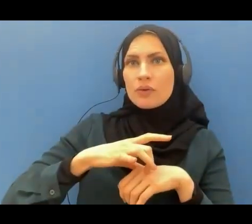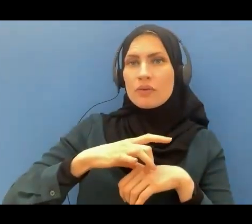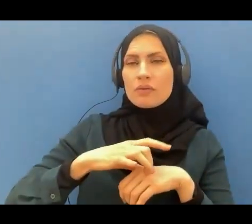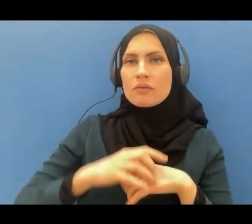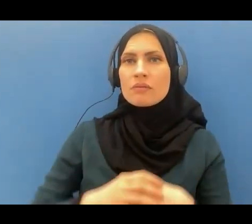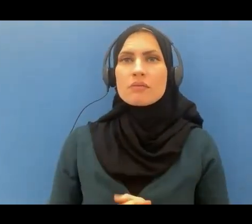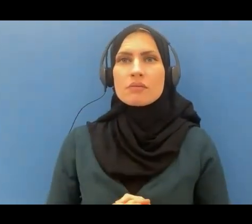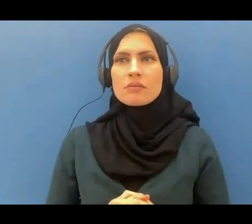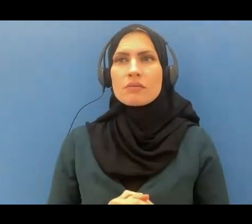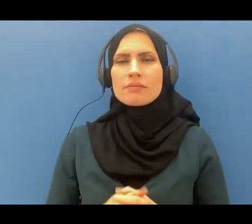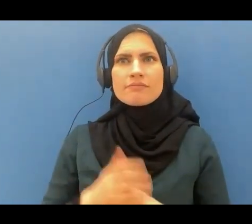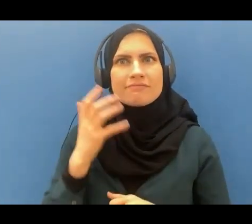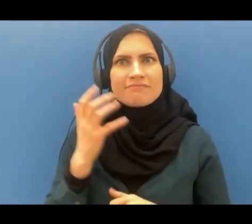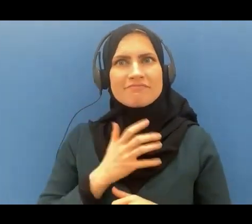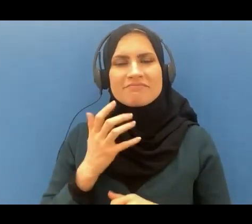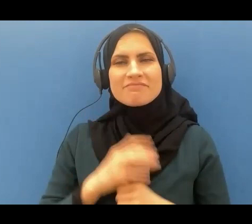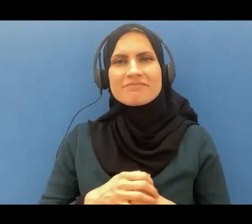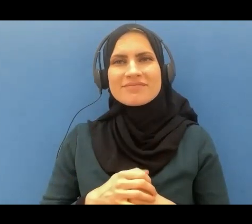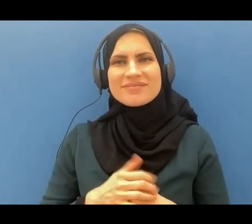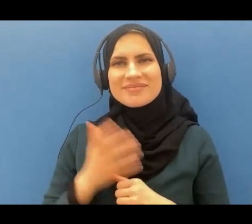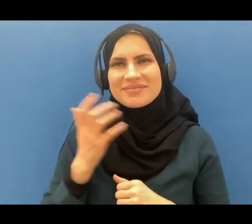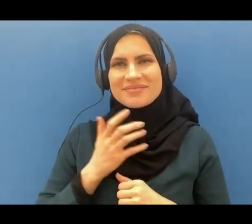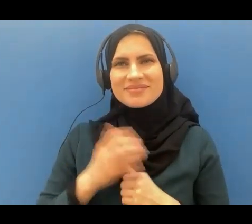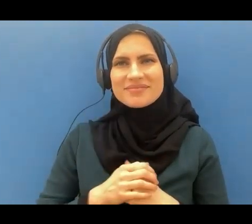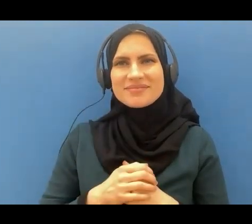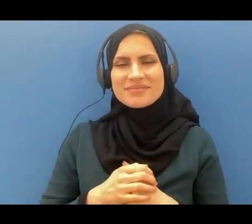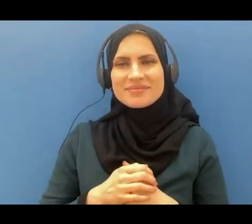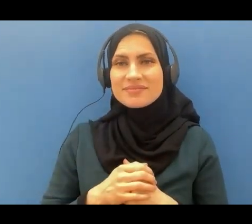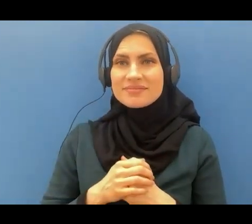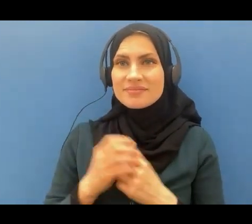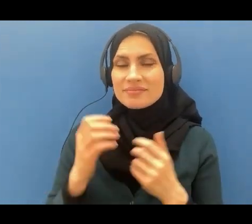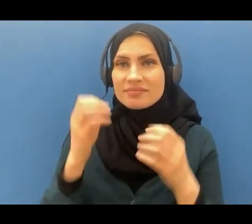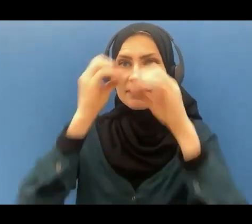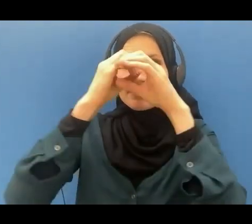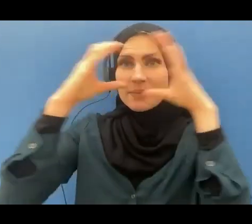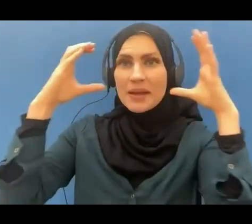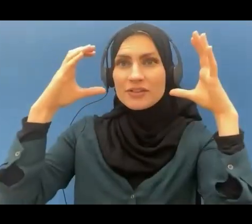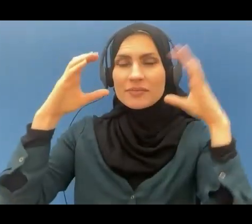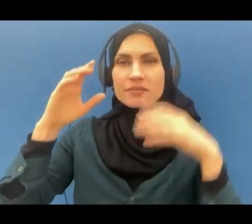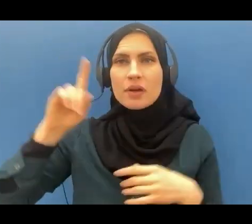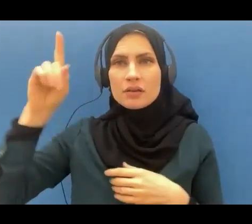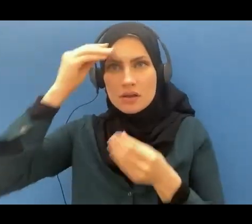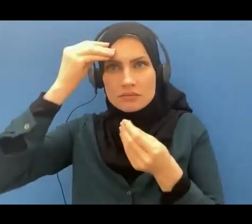amazing amazing imagine when when Allah is telling us the keys